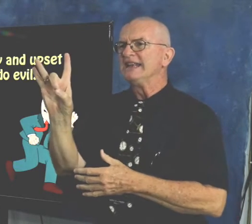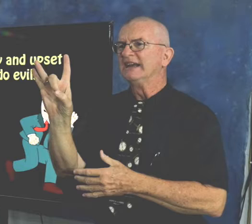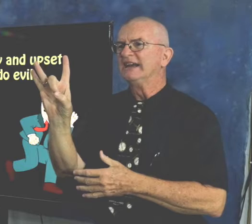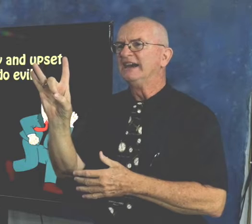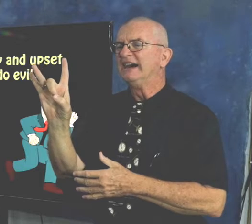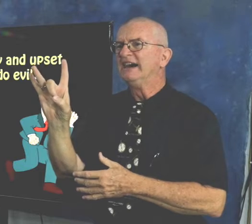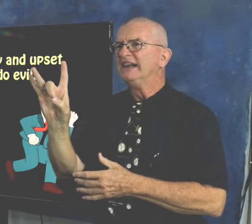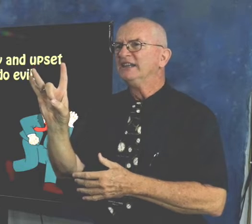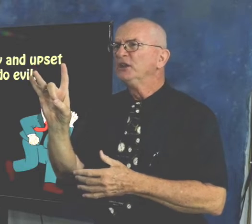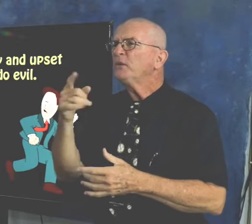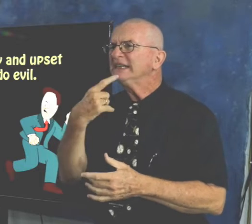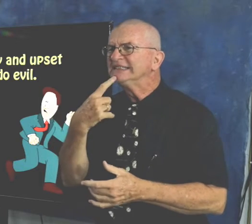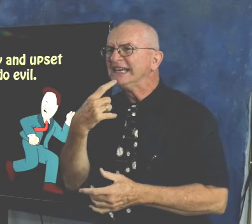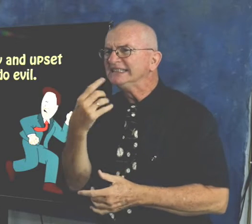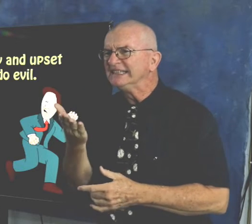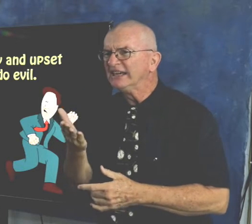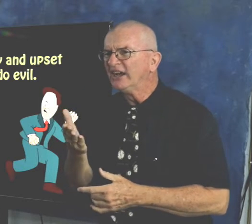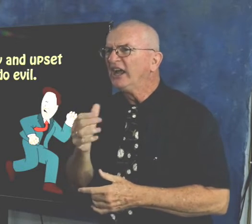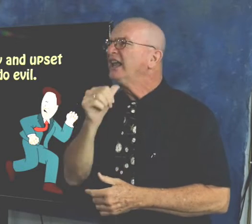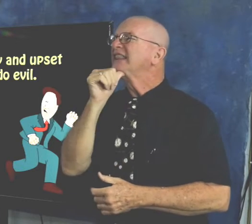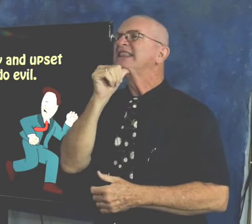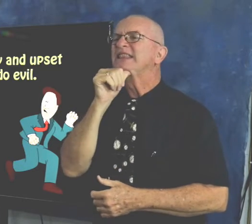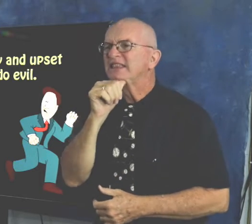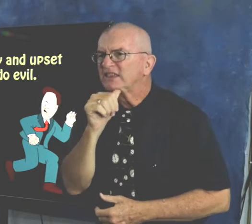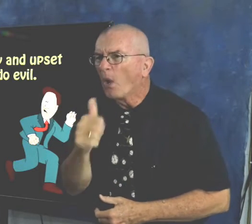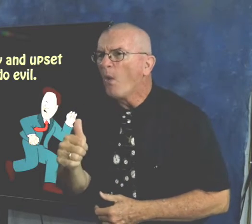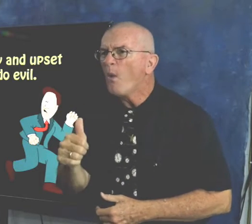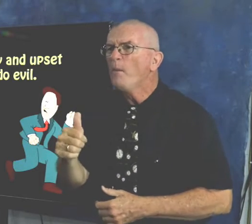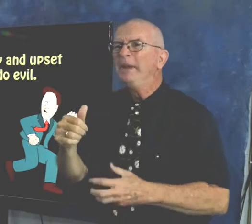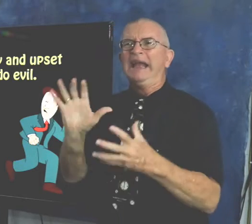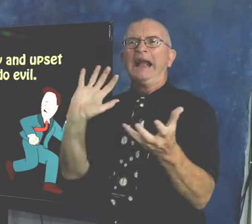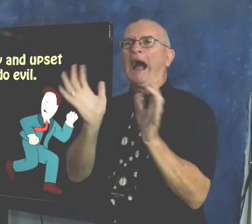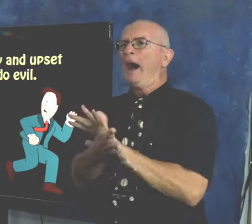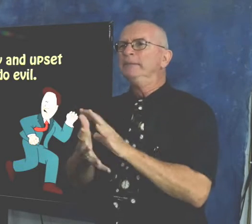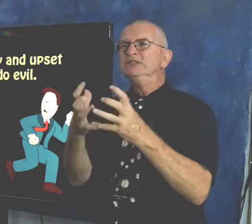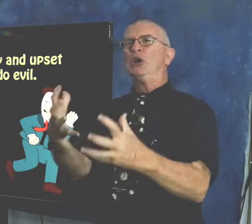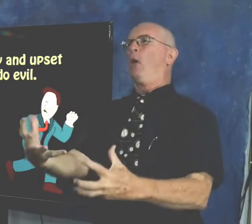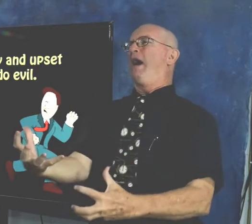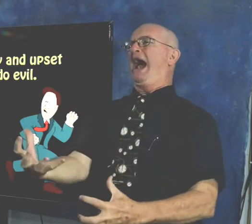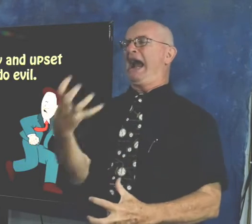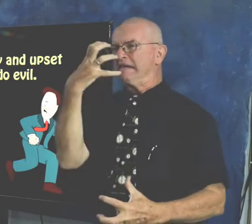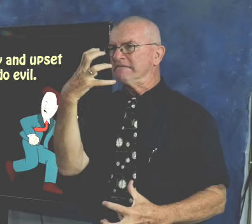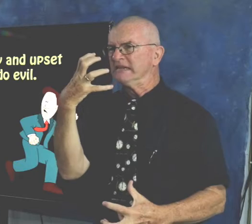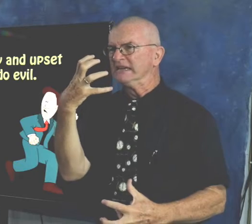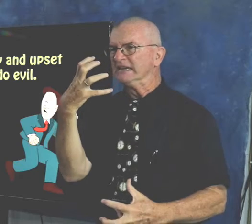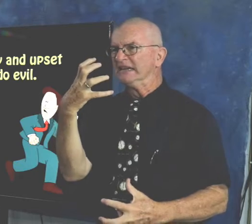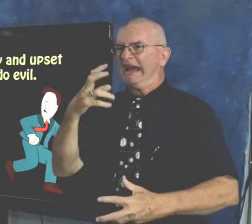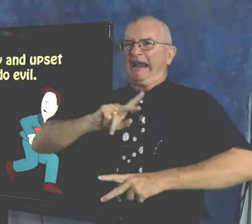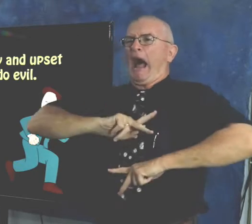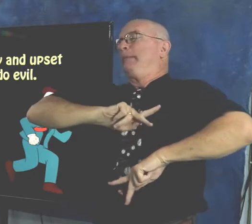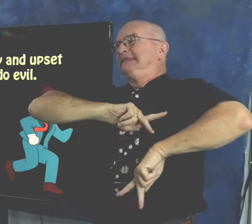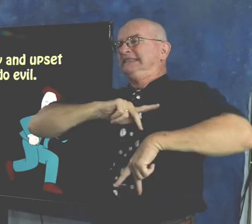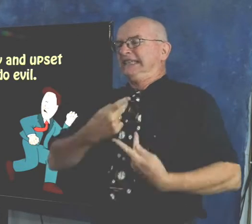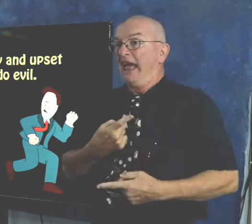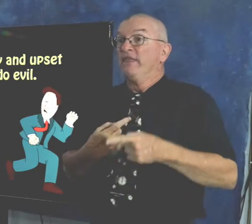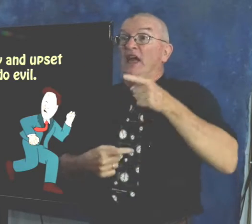So, verse 8 says, Don't become so angry and upset